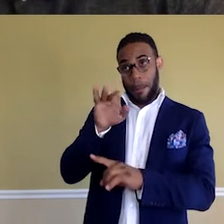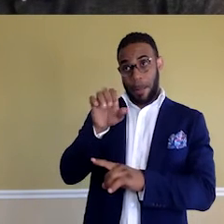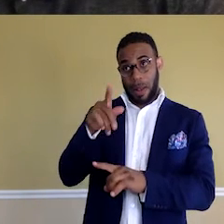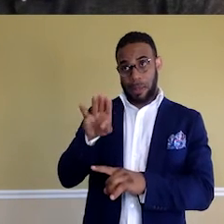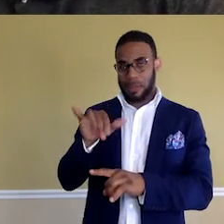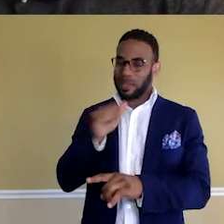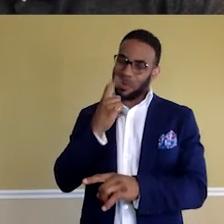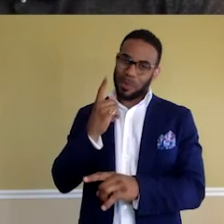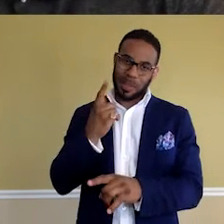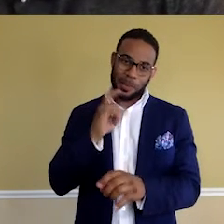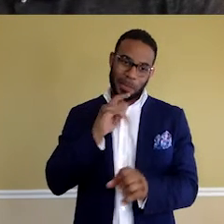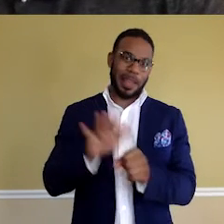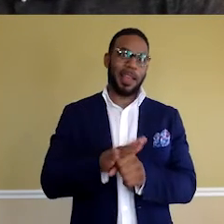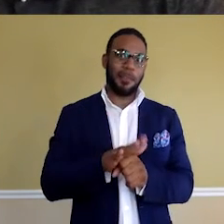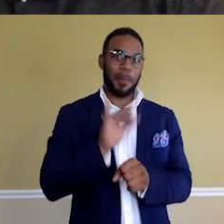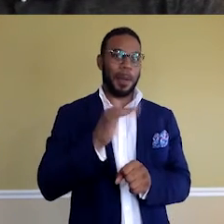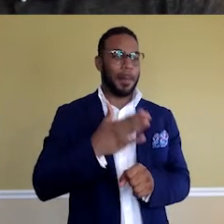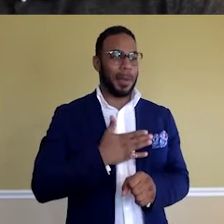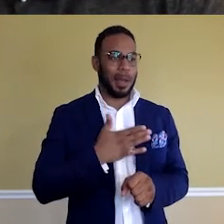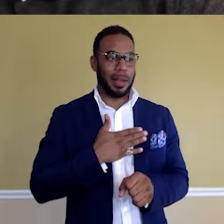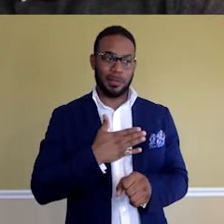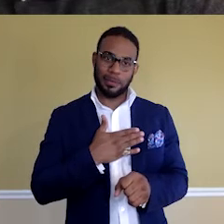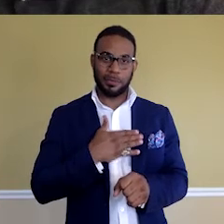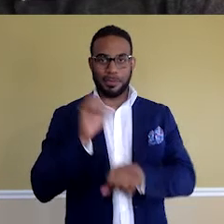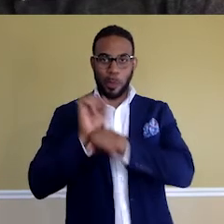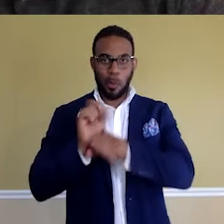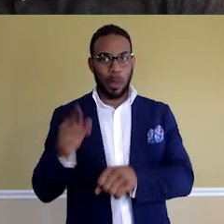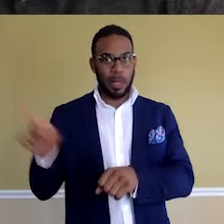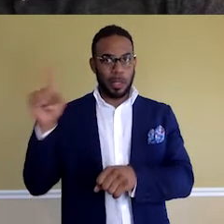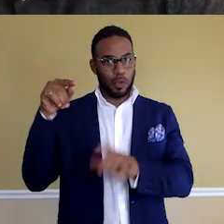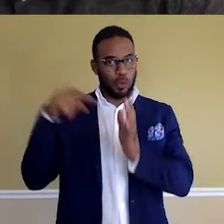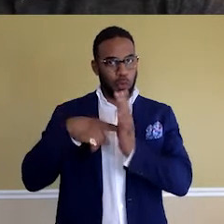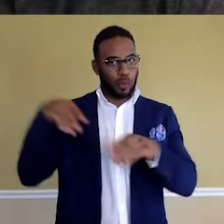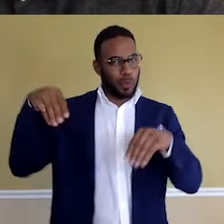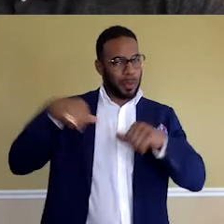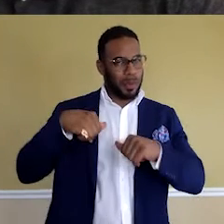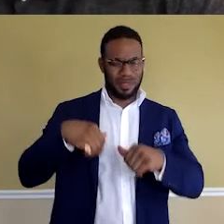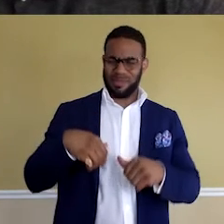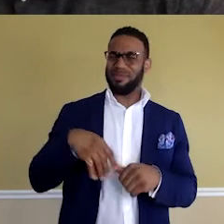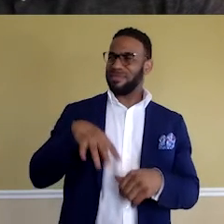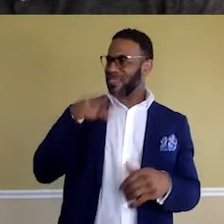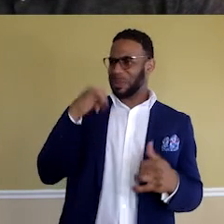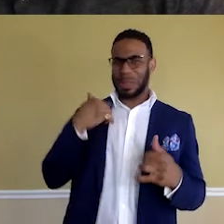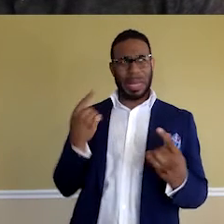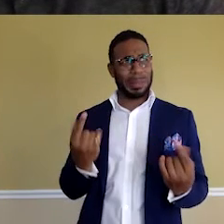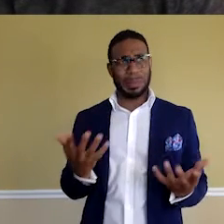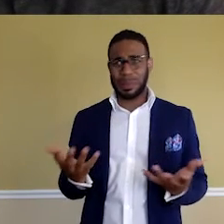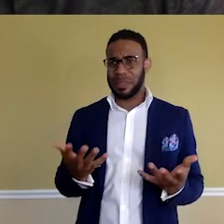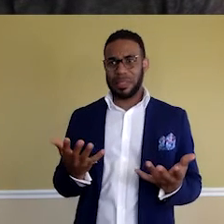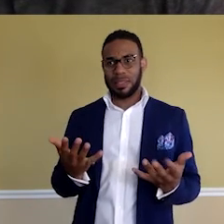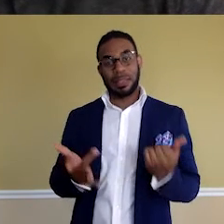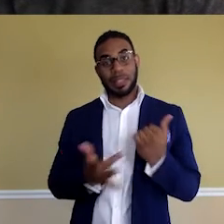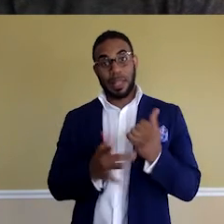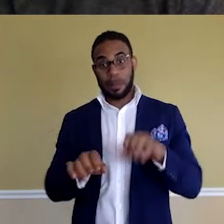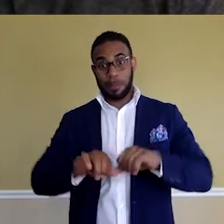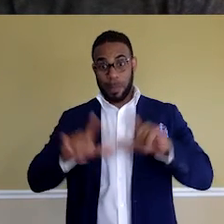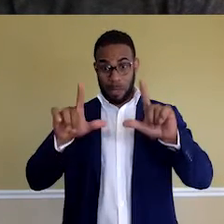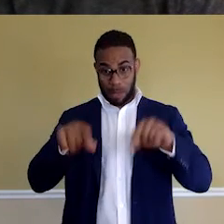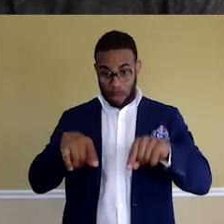one that would be covered by my employer's tuition reimbursement. So, I was like, well, what can I do? And tech came up and it sounded like